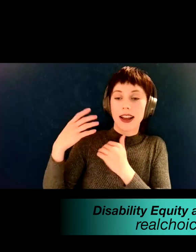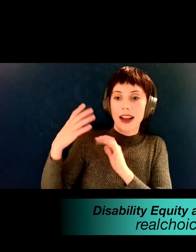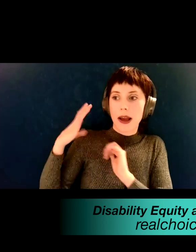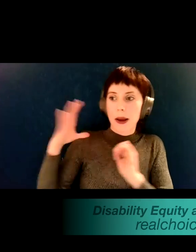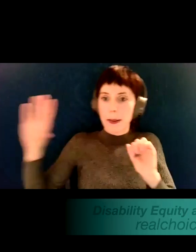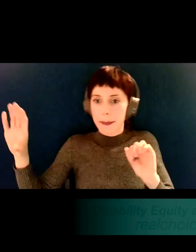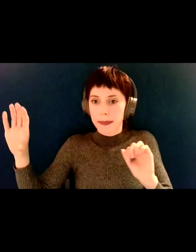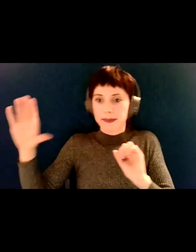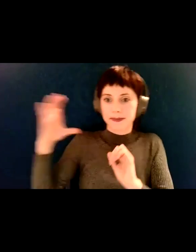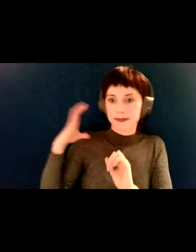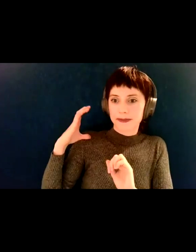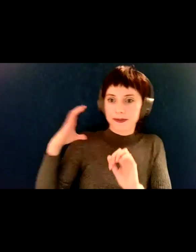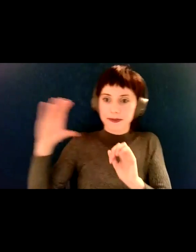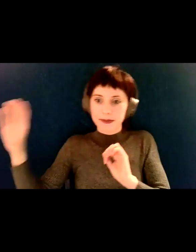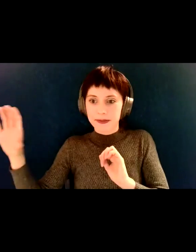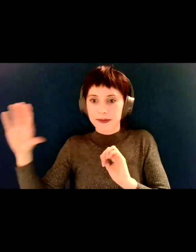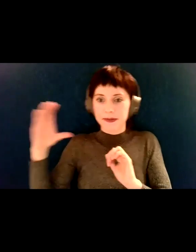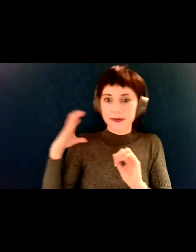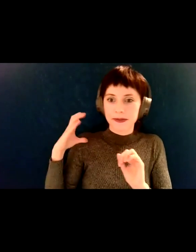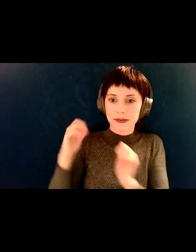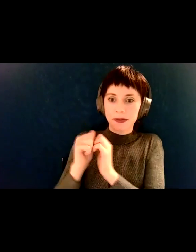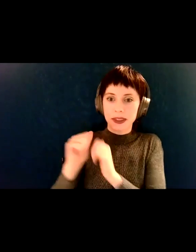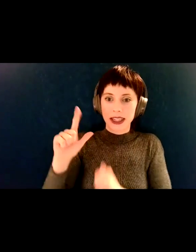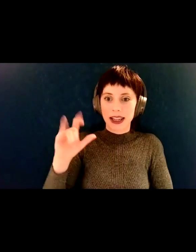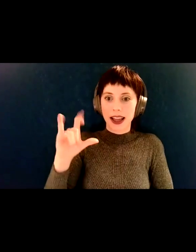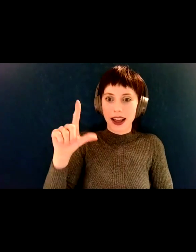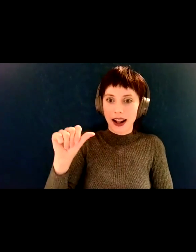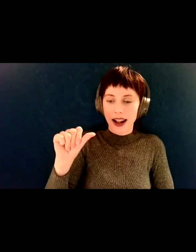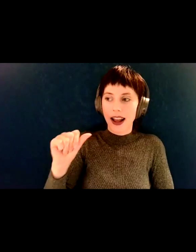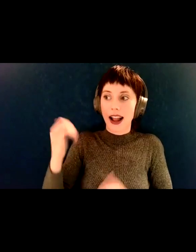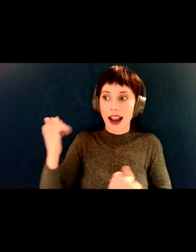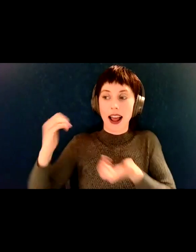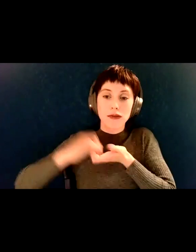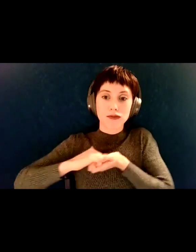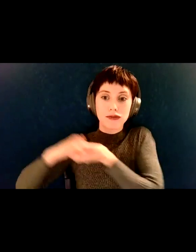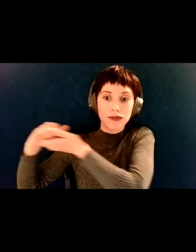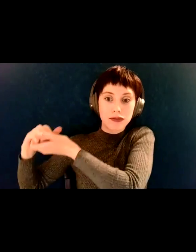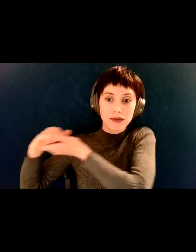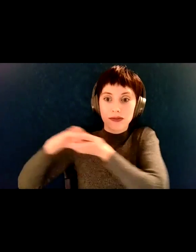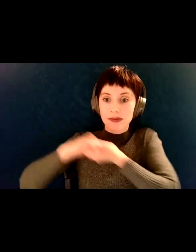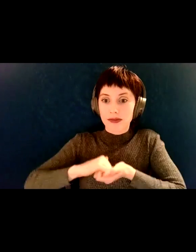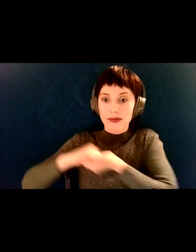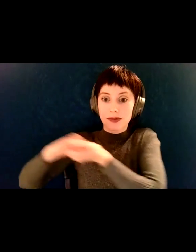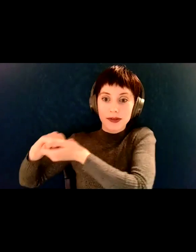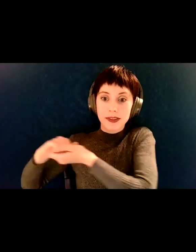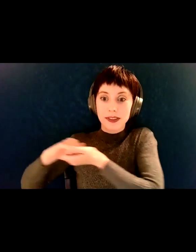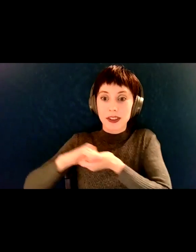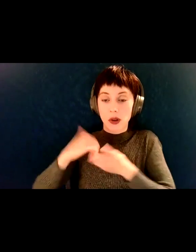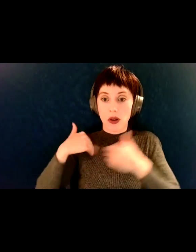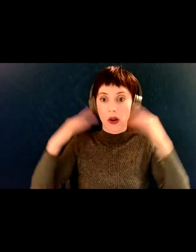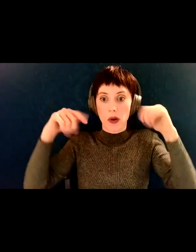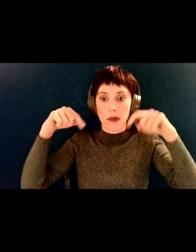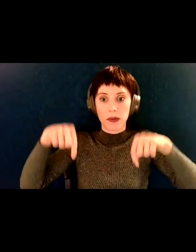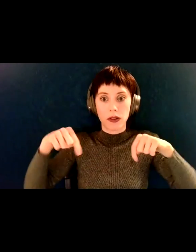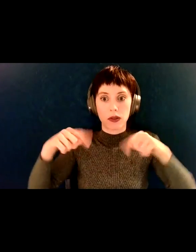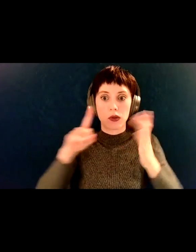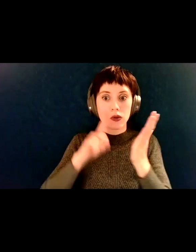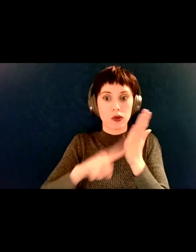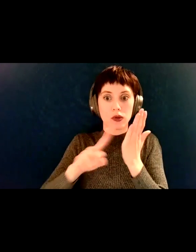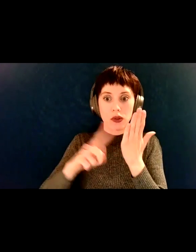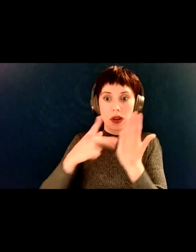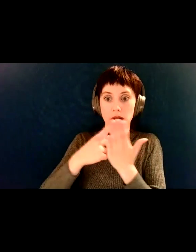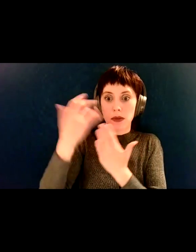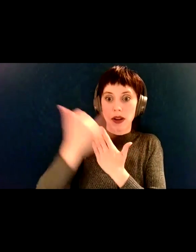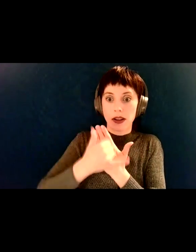And so we're hoping that this is, this whole research project is going to be like a jumping off point for us to, to